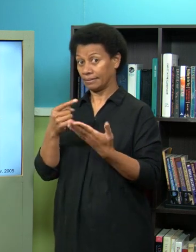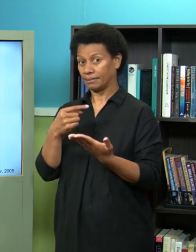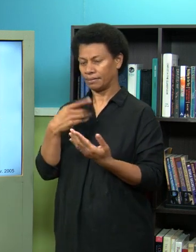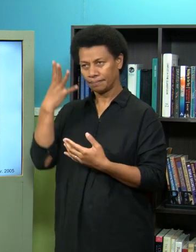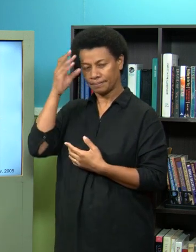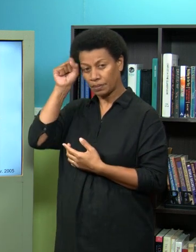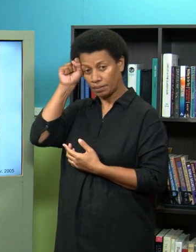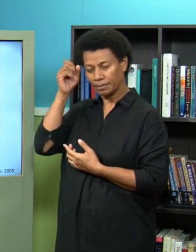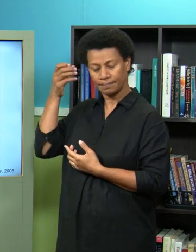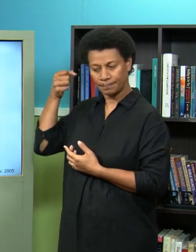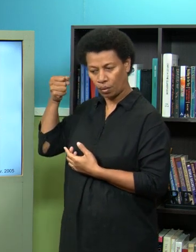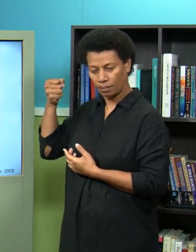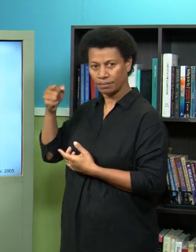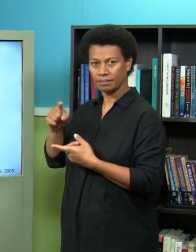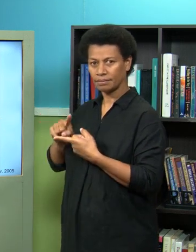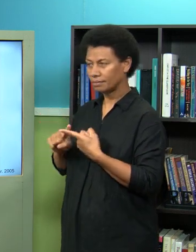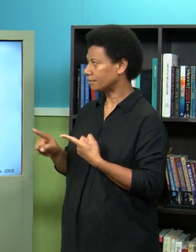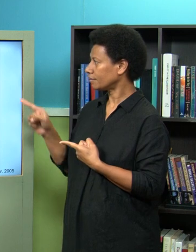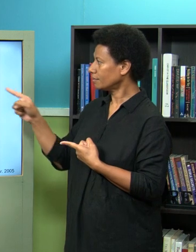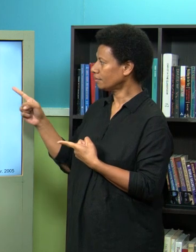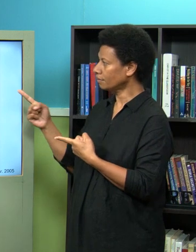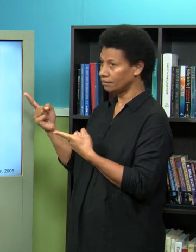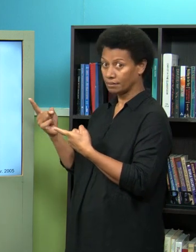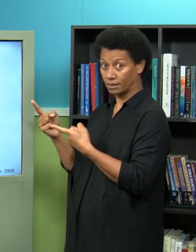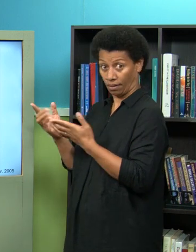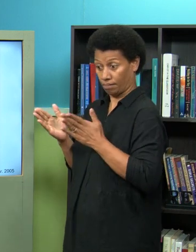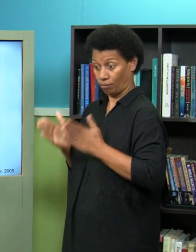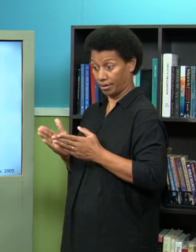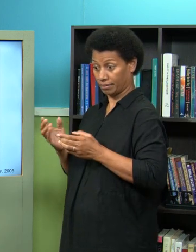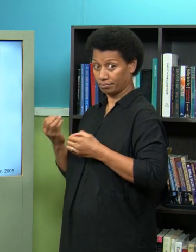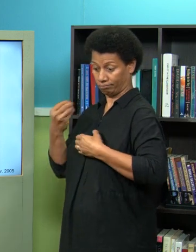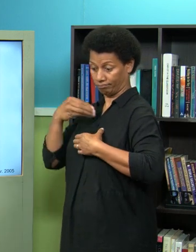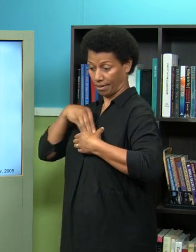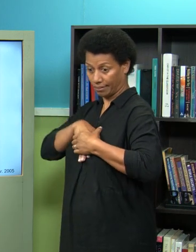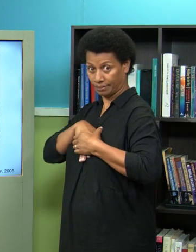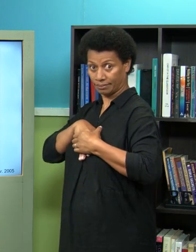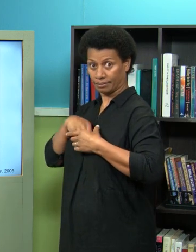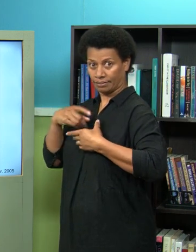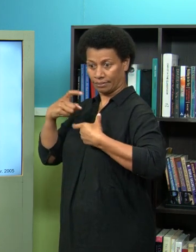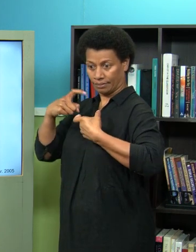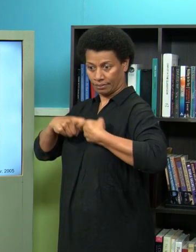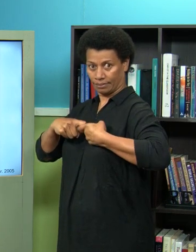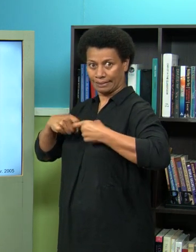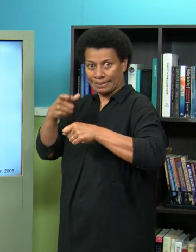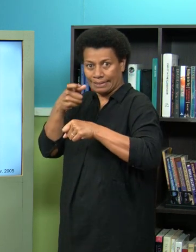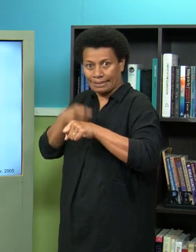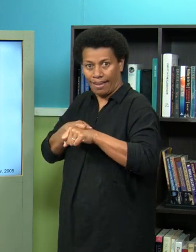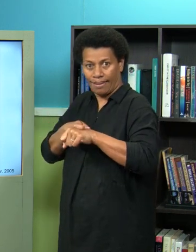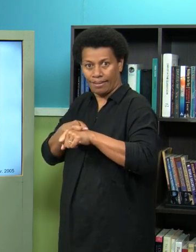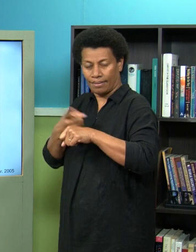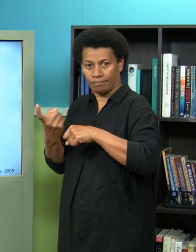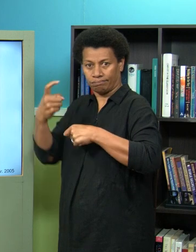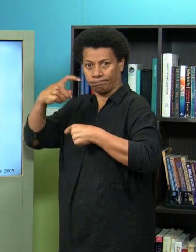in the back of your mind so basically it binds to the receptor on the cell it enters the cell it uses the cell's own mechanics